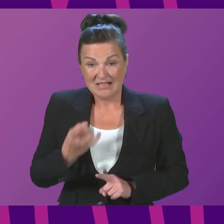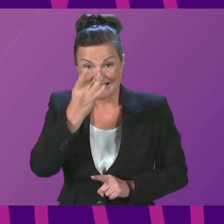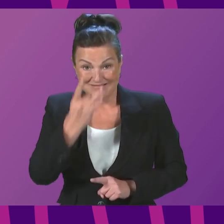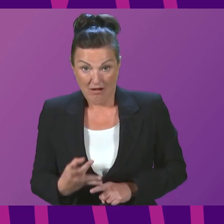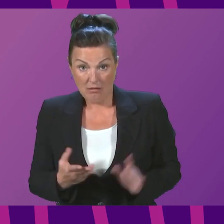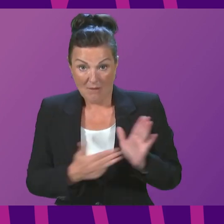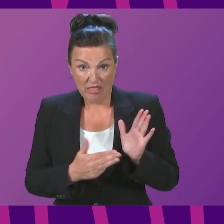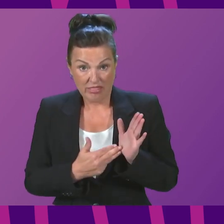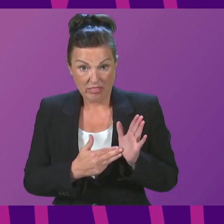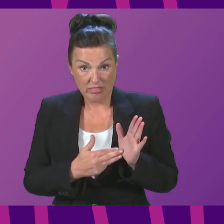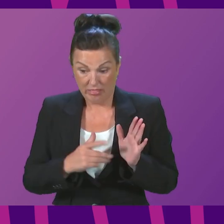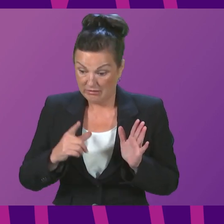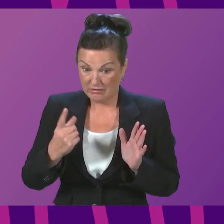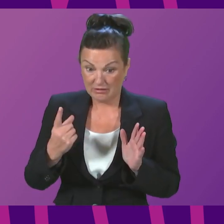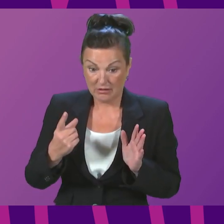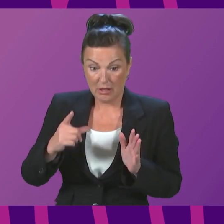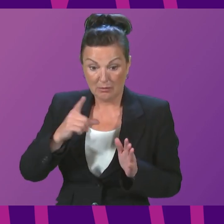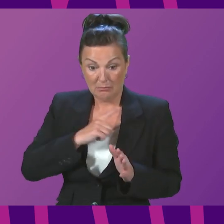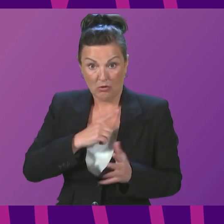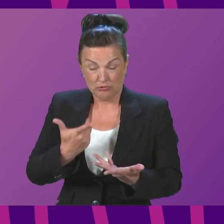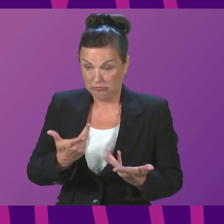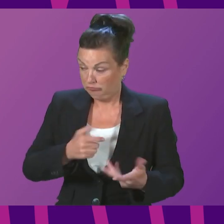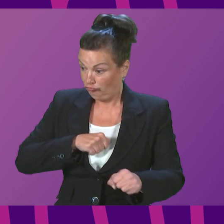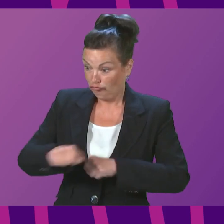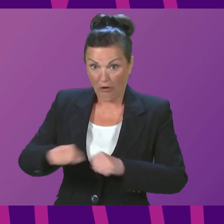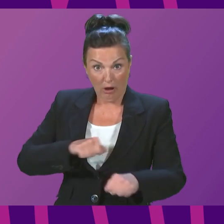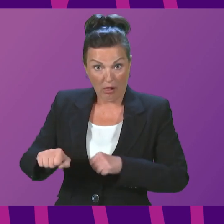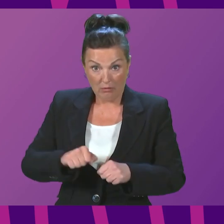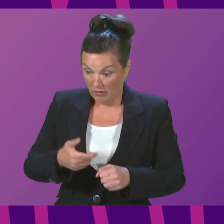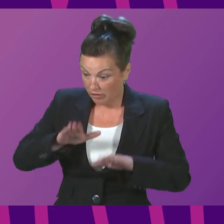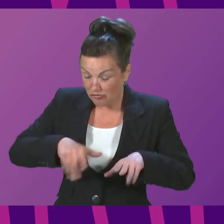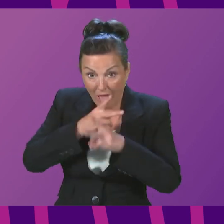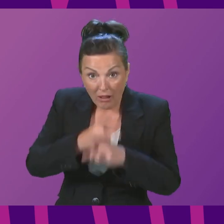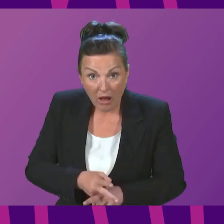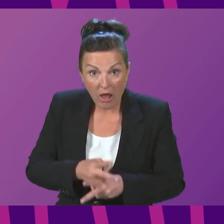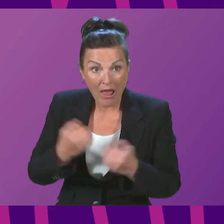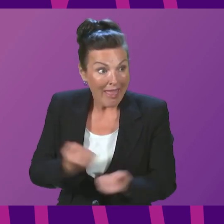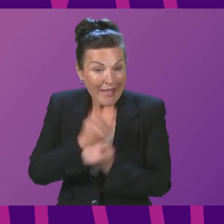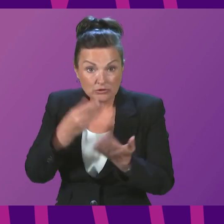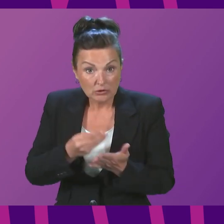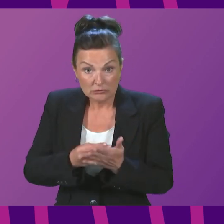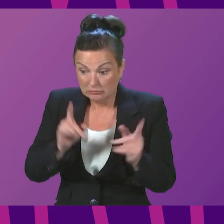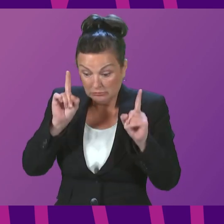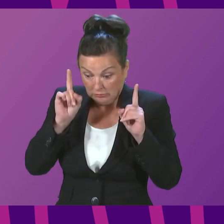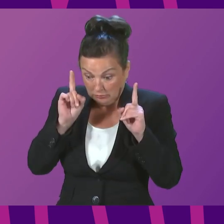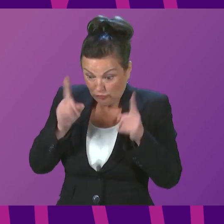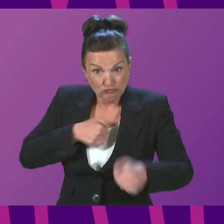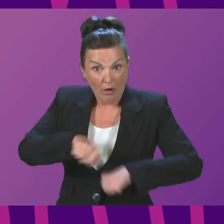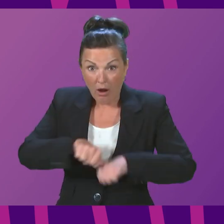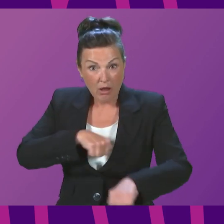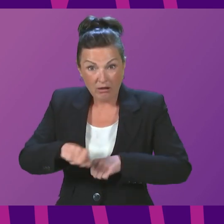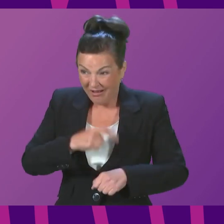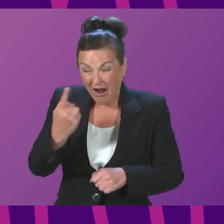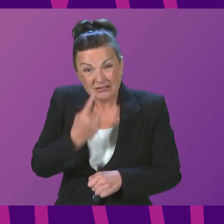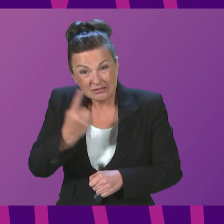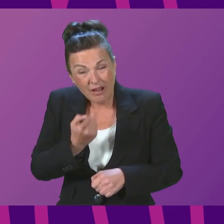off hard by raising childcare, food and energy costs that she can only make and meet